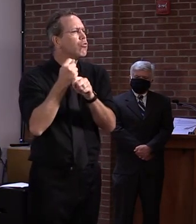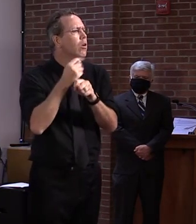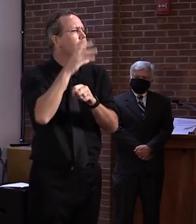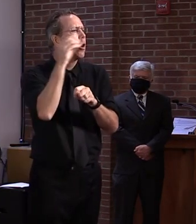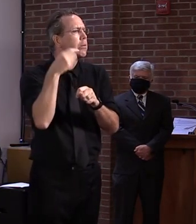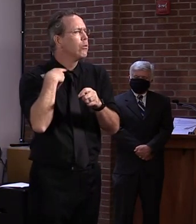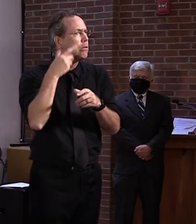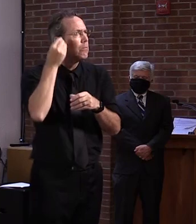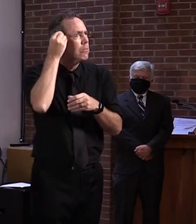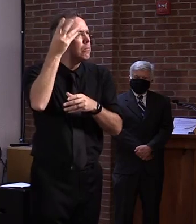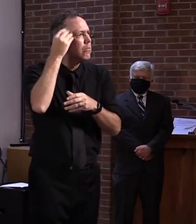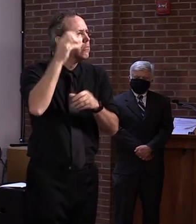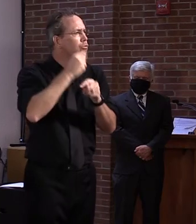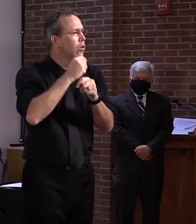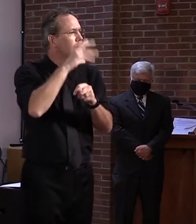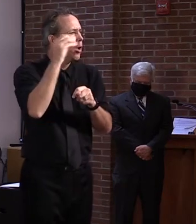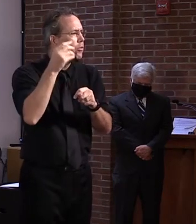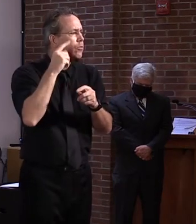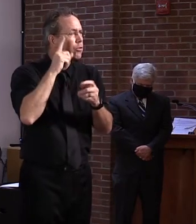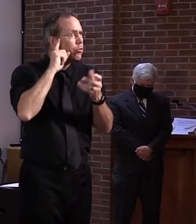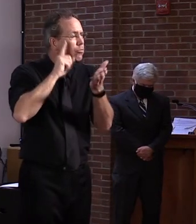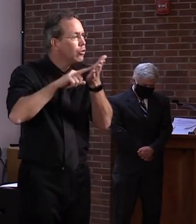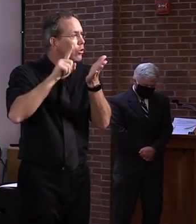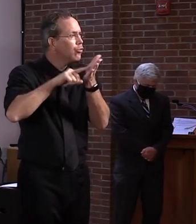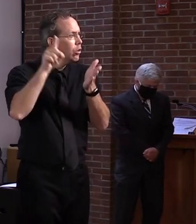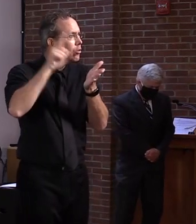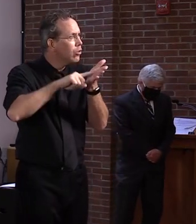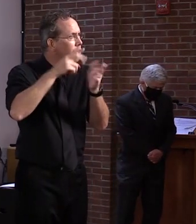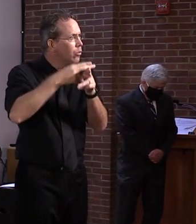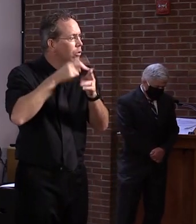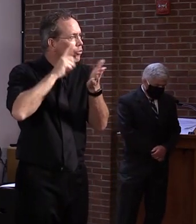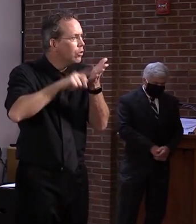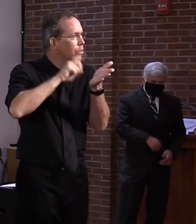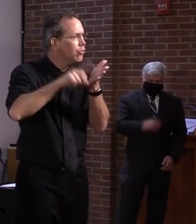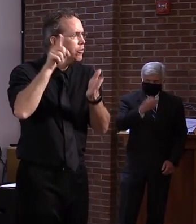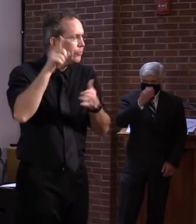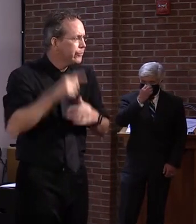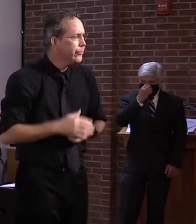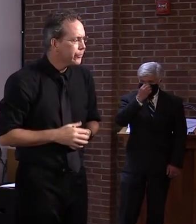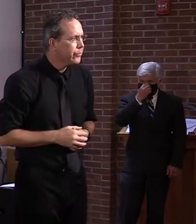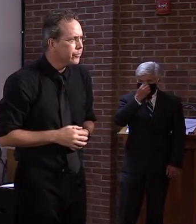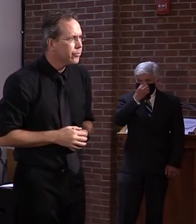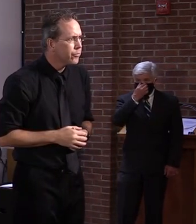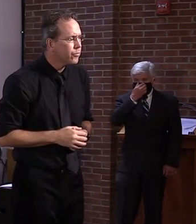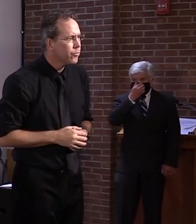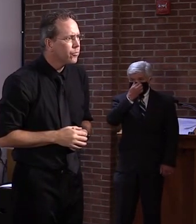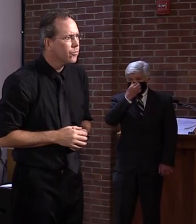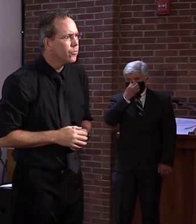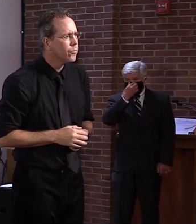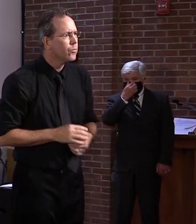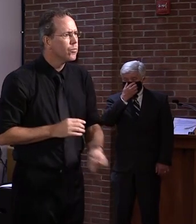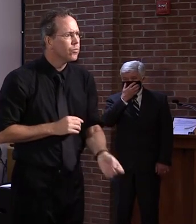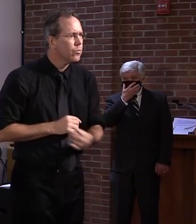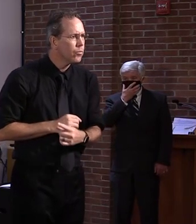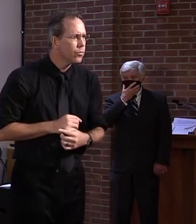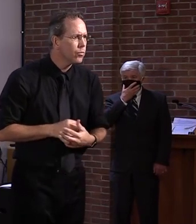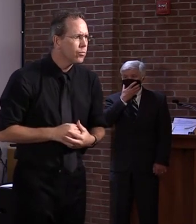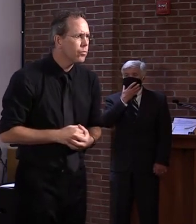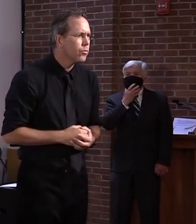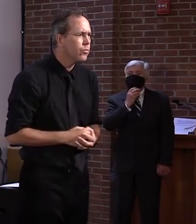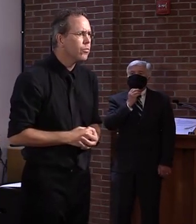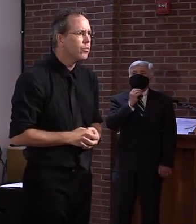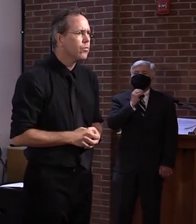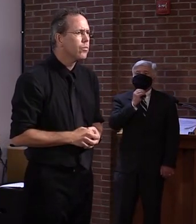Are they, is, is the team, say, as large as it was 10 years ago? Has it been diminished in any way in